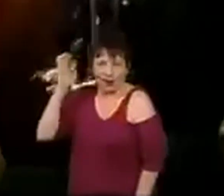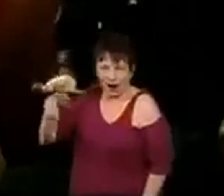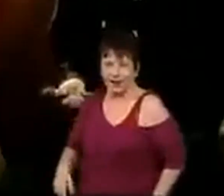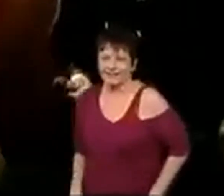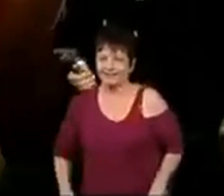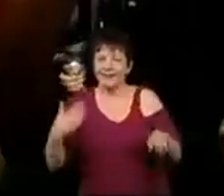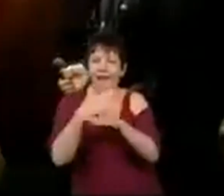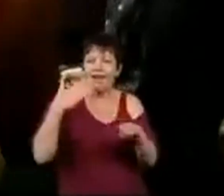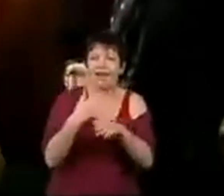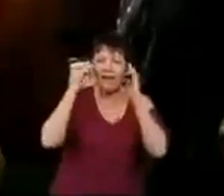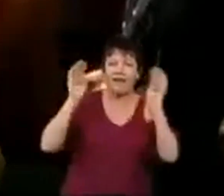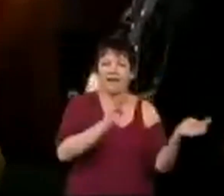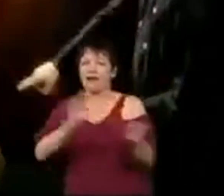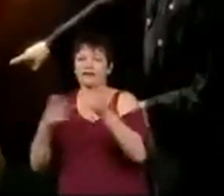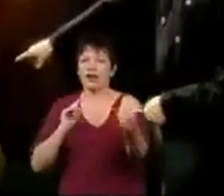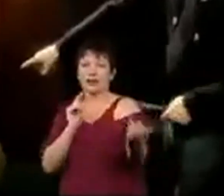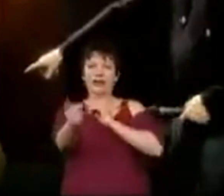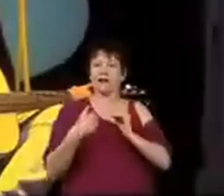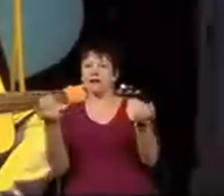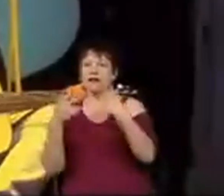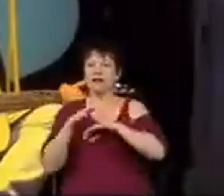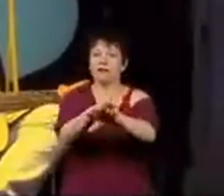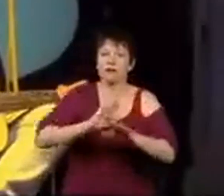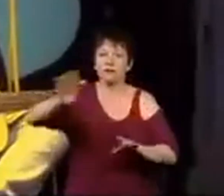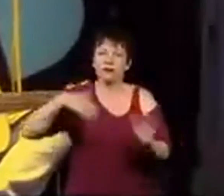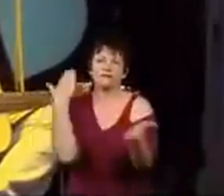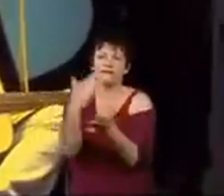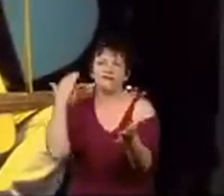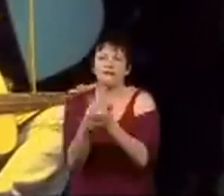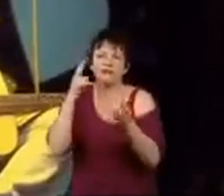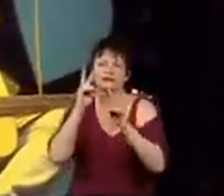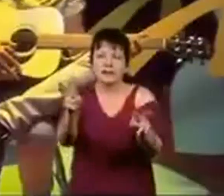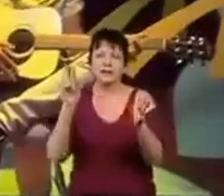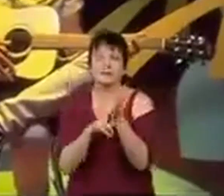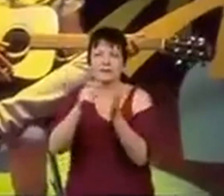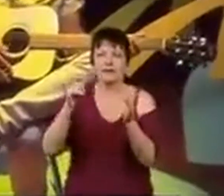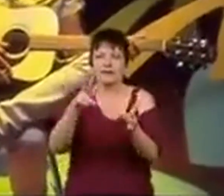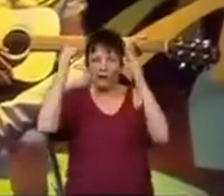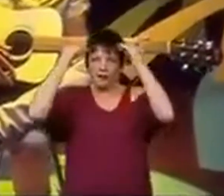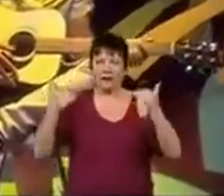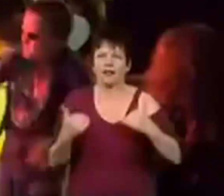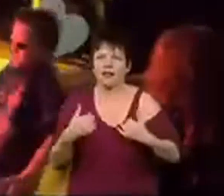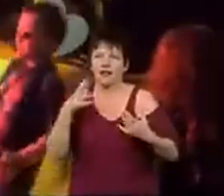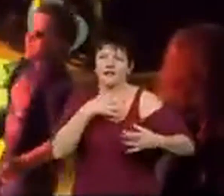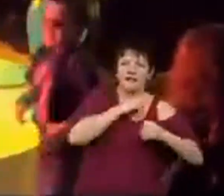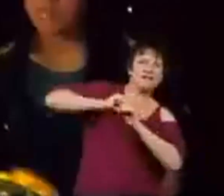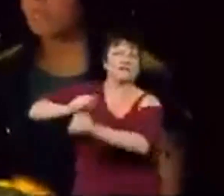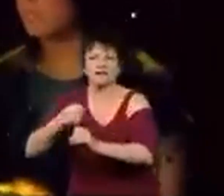action is my distraction reaction is interaction dearly dearly really see this mc merely early committed never